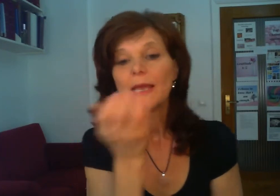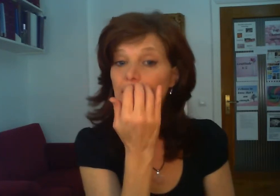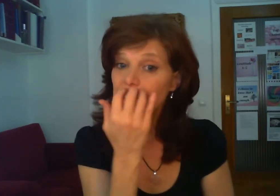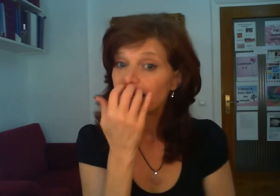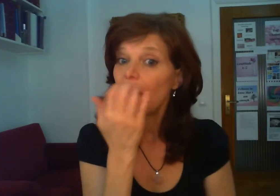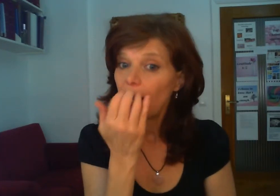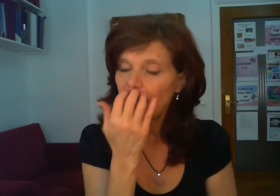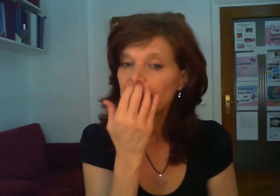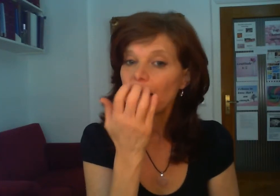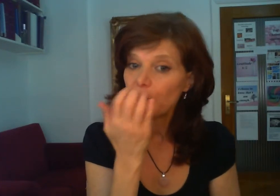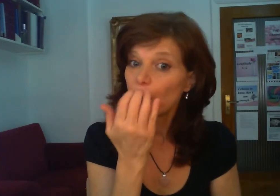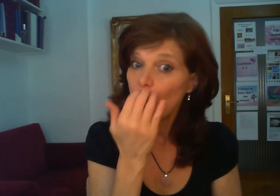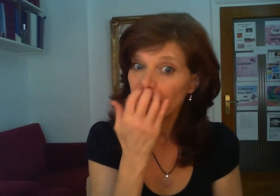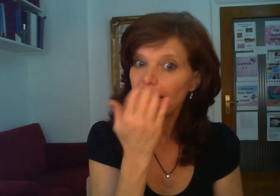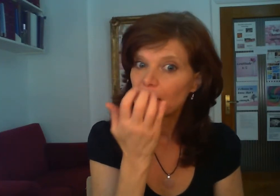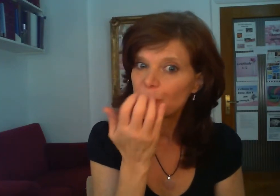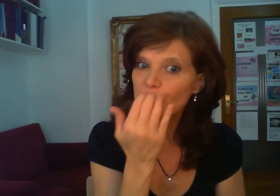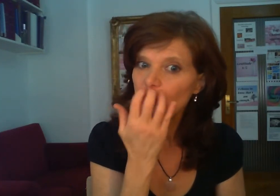is that i am the one in control